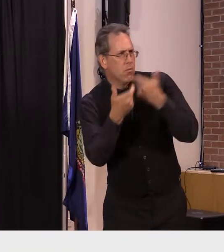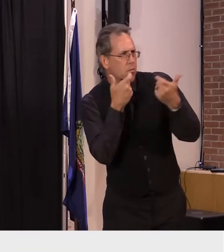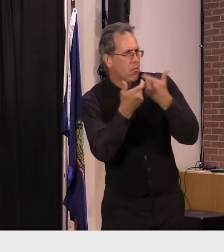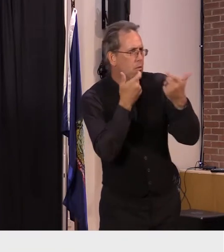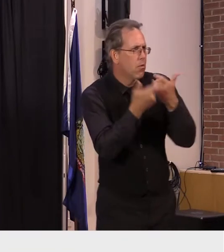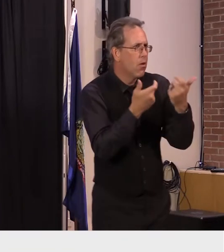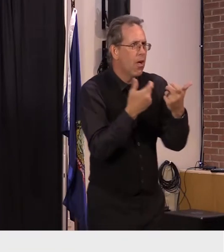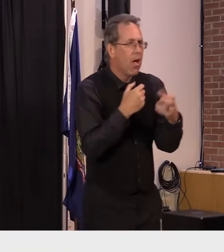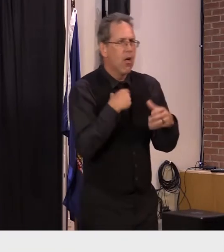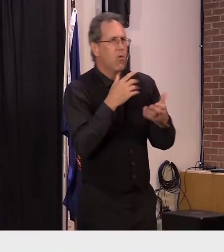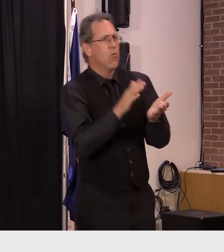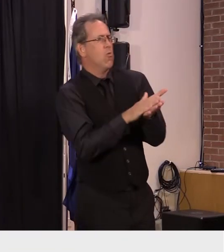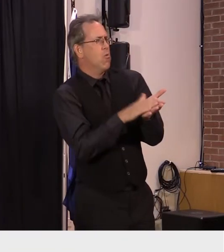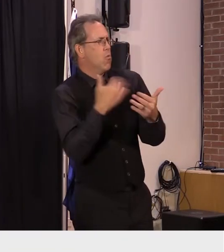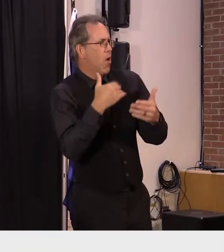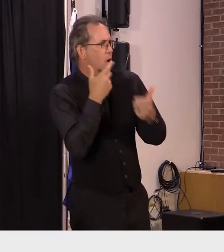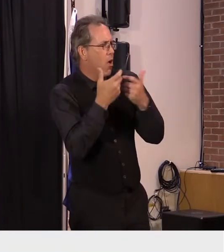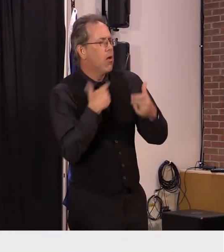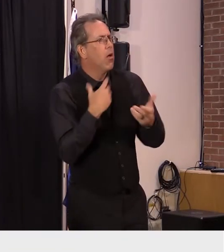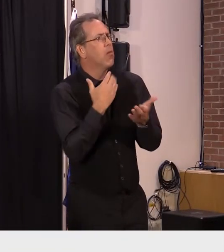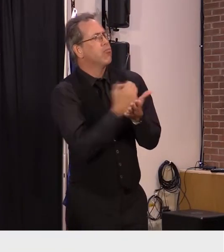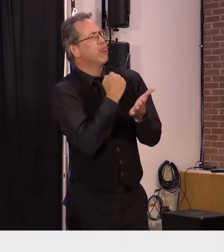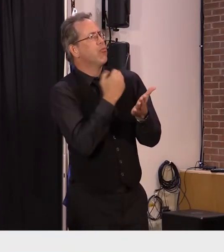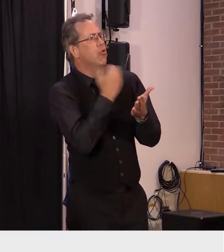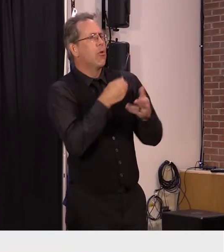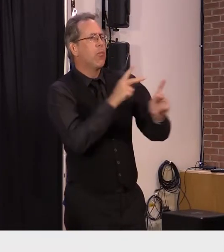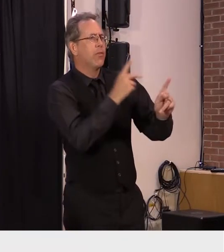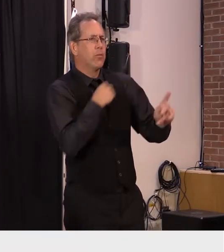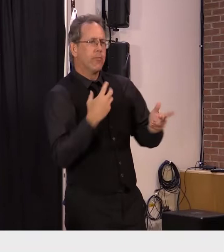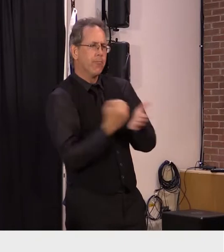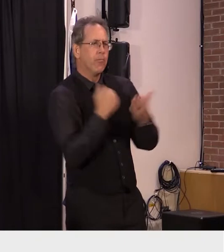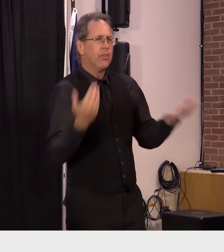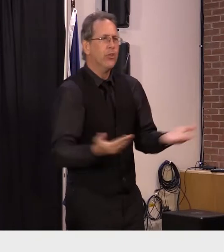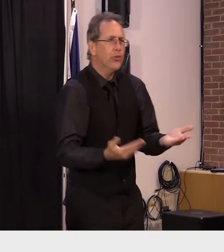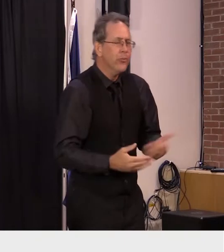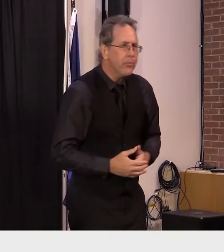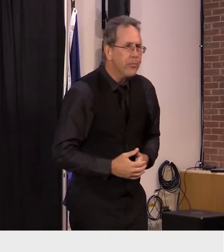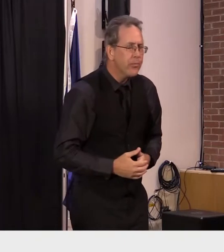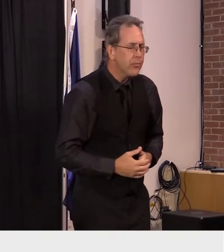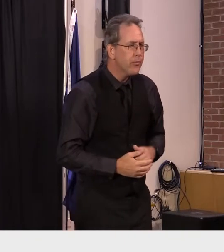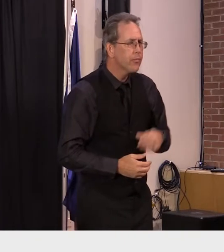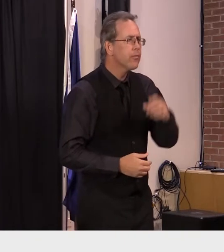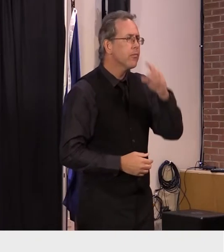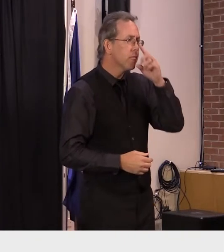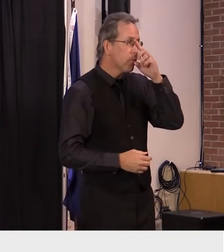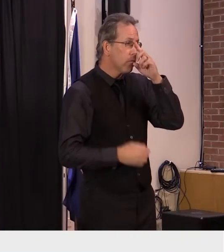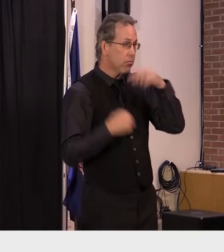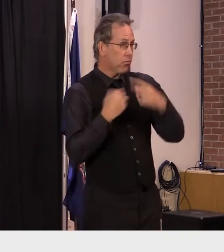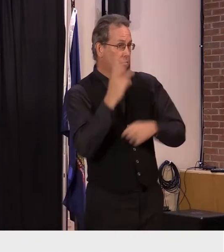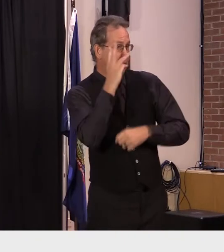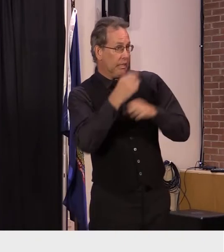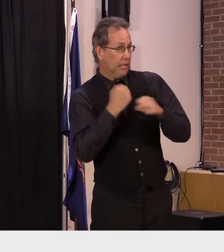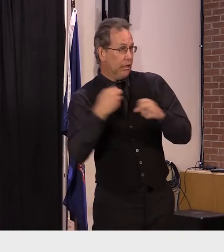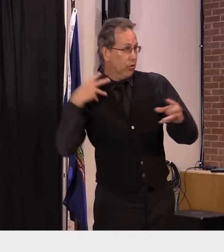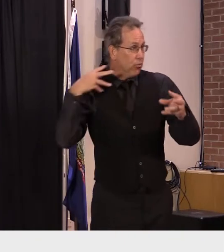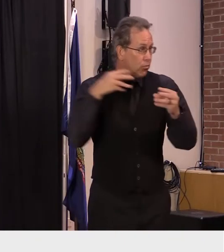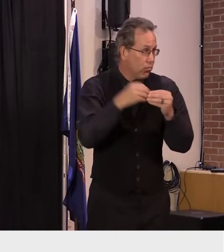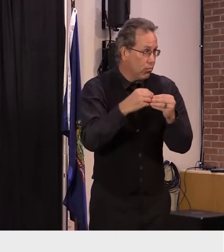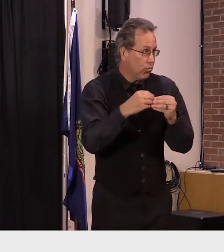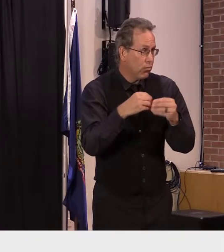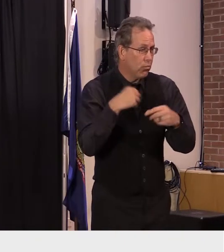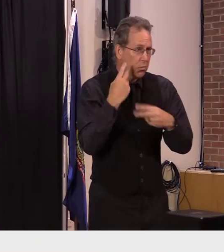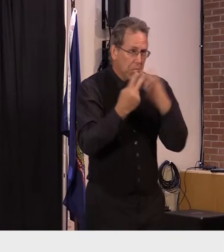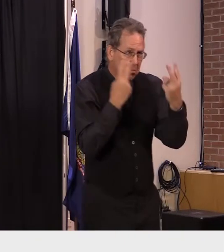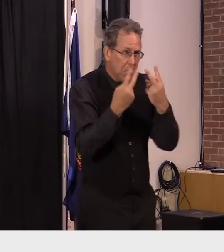uh in everything that's happened over the last six years and in particular over the last two and a half is the most challenging uh